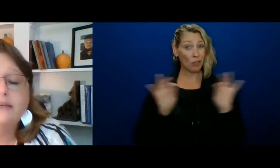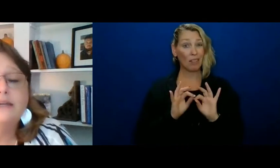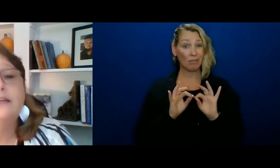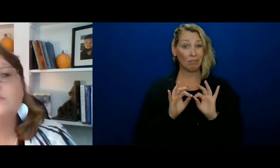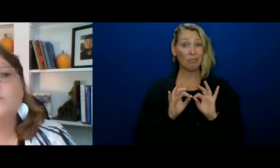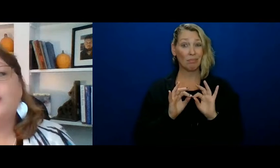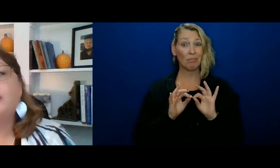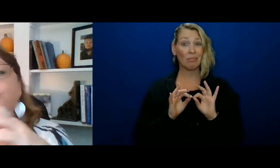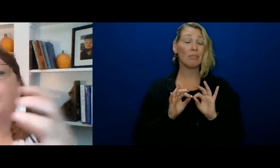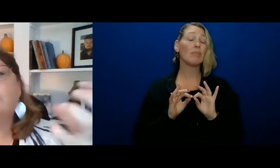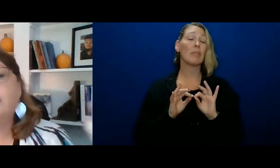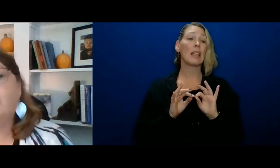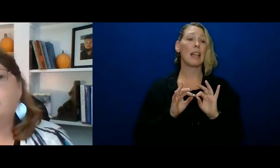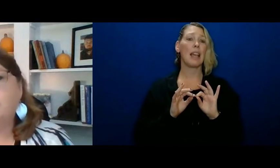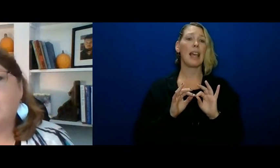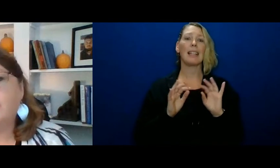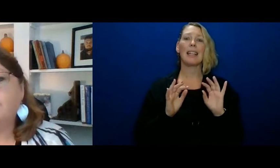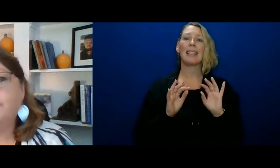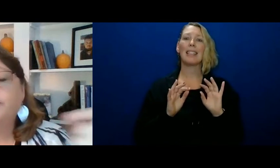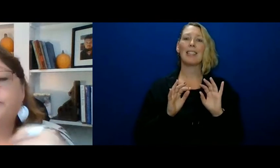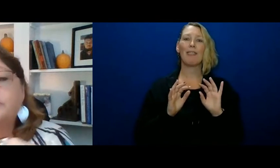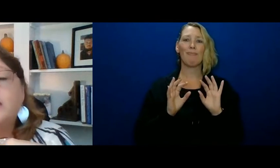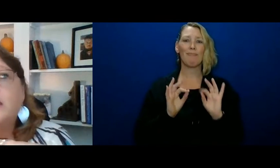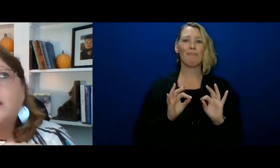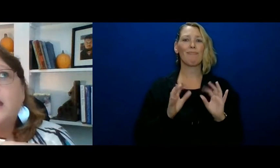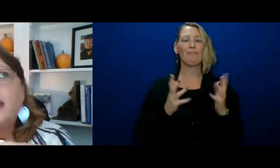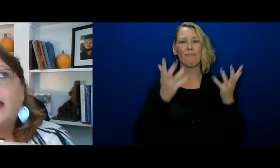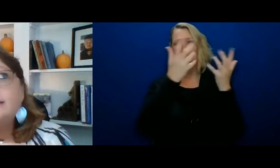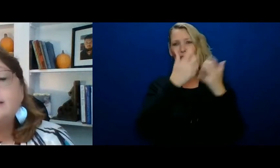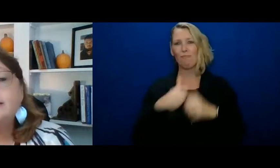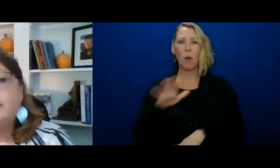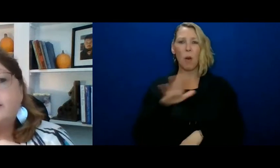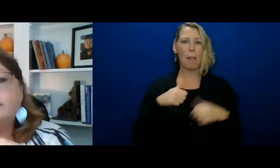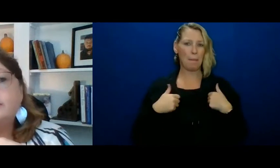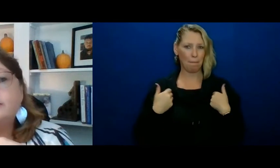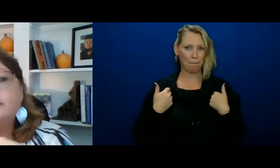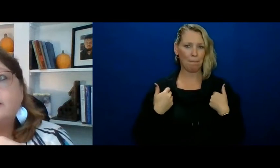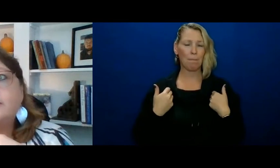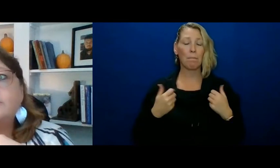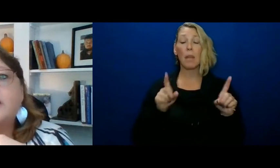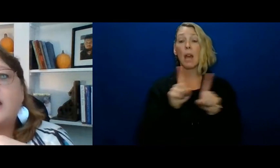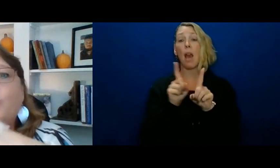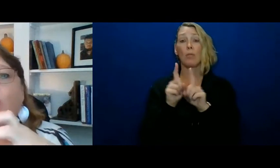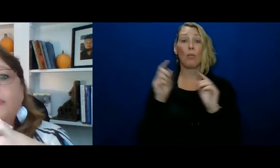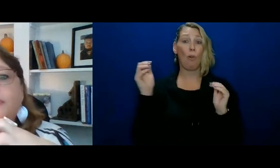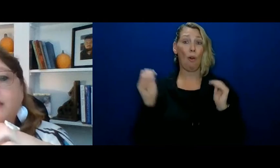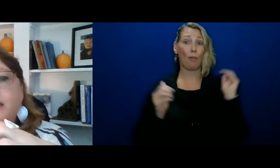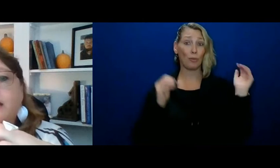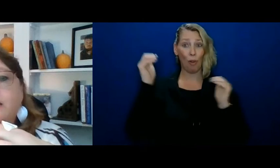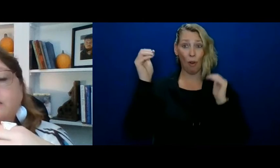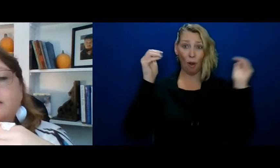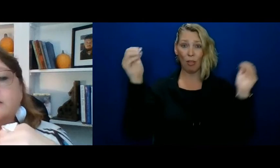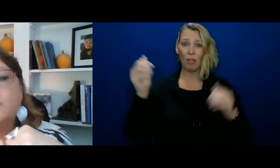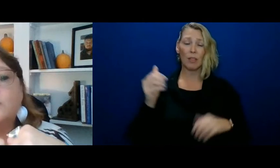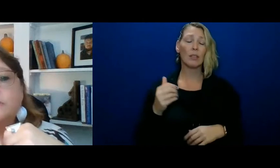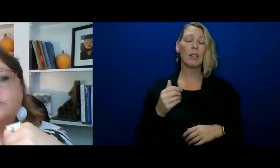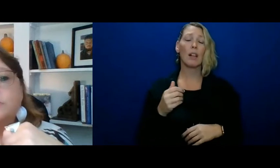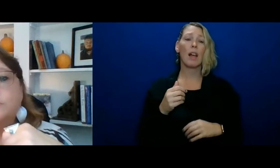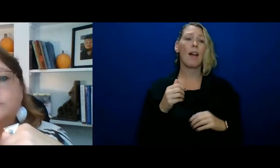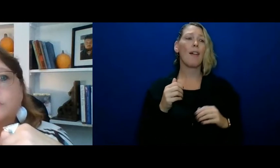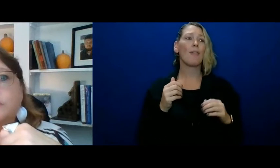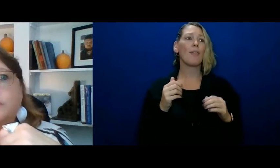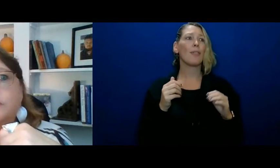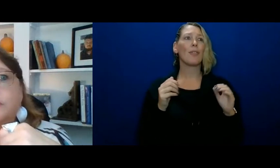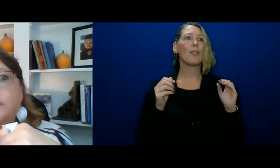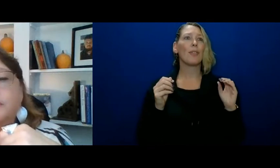And it is a way to round out their life. As an adult, there's not one thing that's going